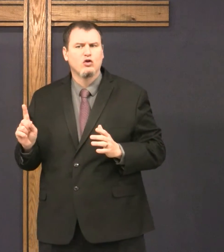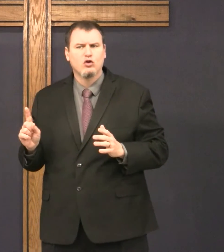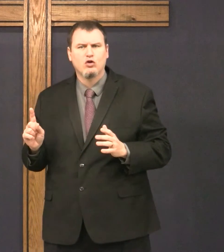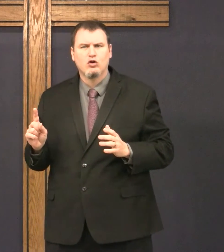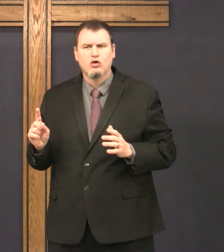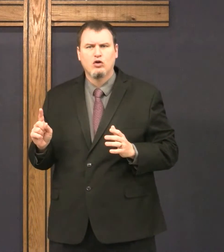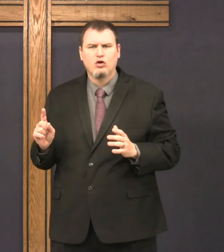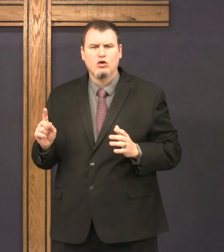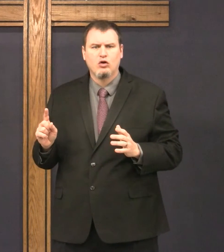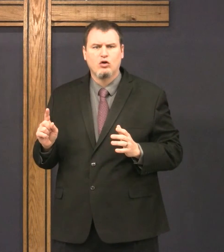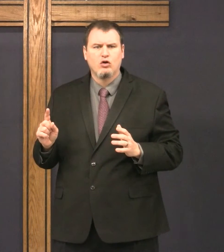He went to pray